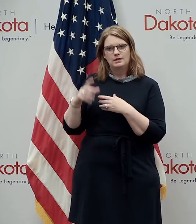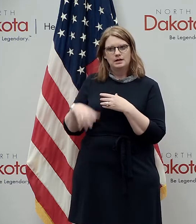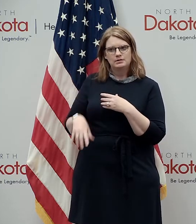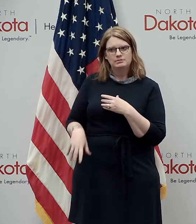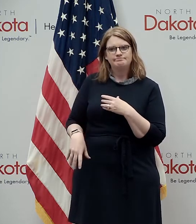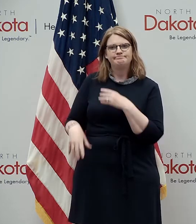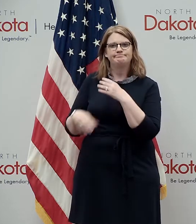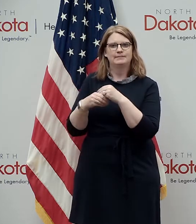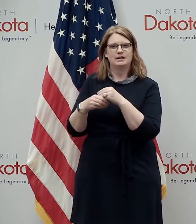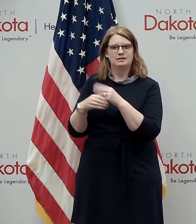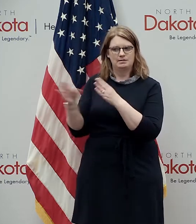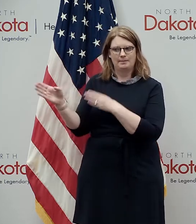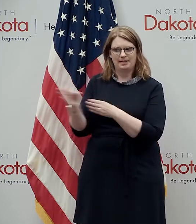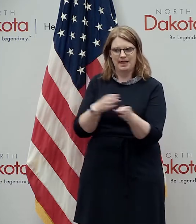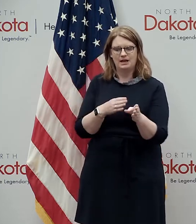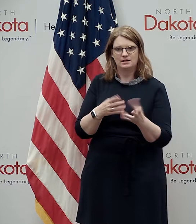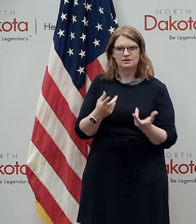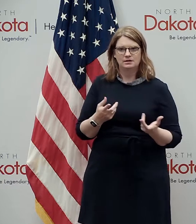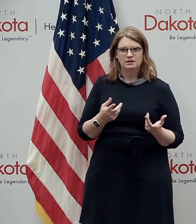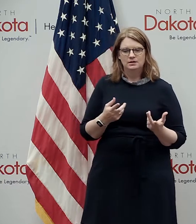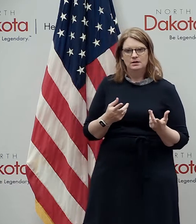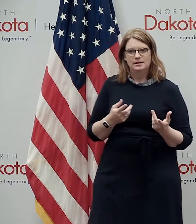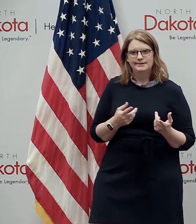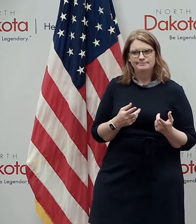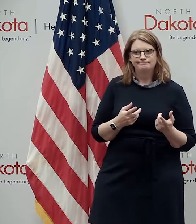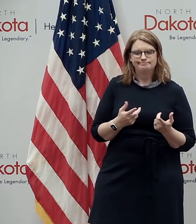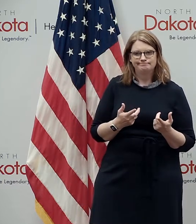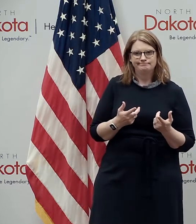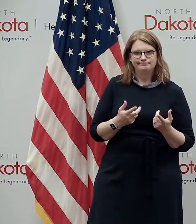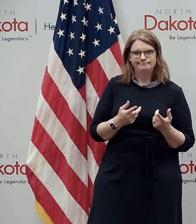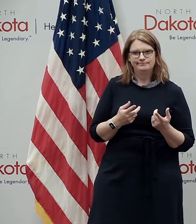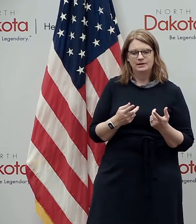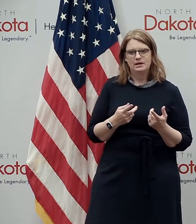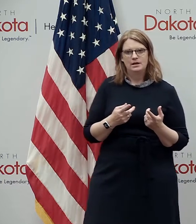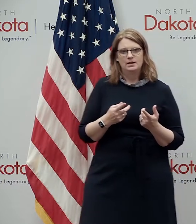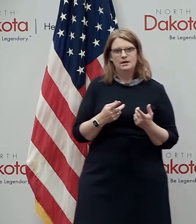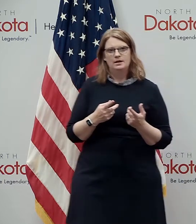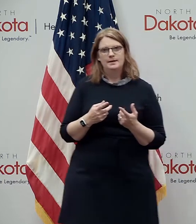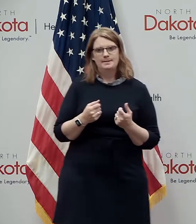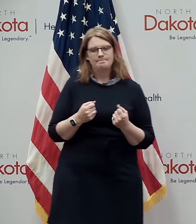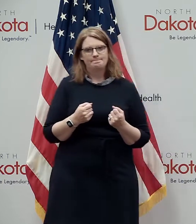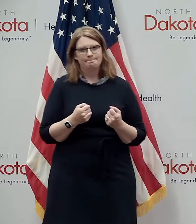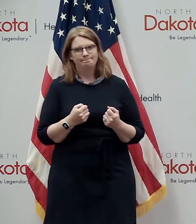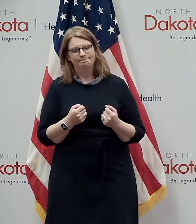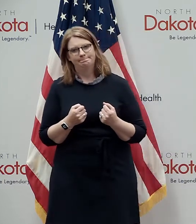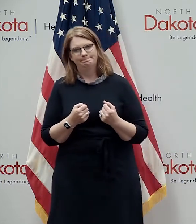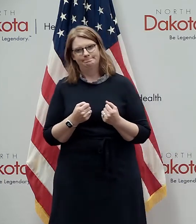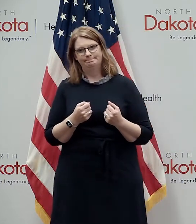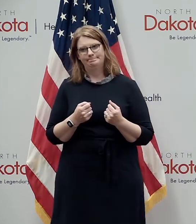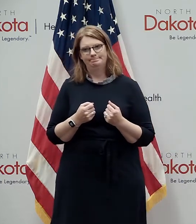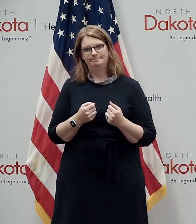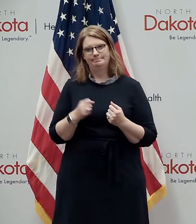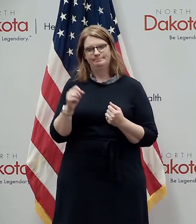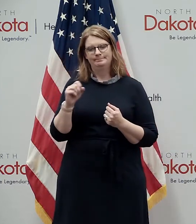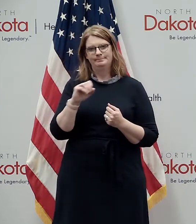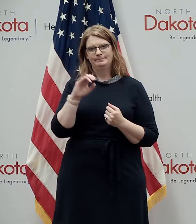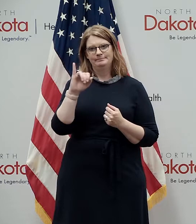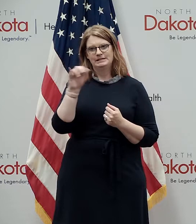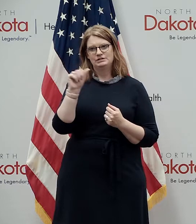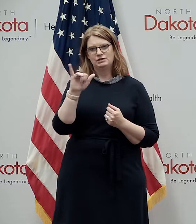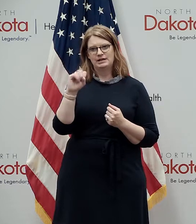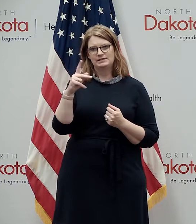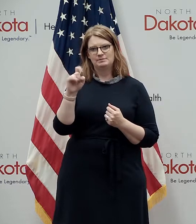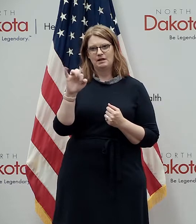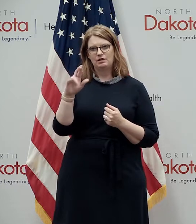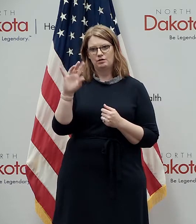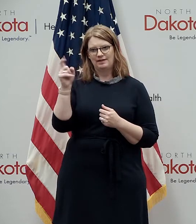on the health strategy so there's a really tight correction right now uh between that and then of course also with the you know jace bieler uh in the